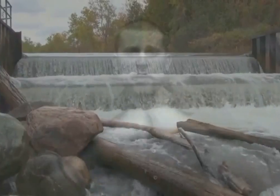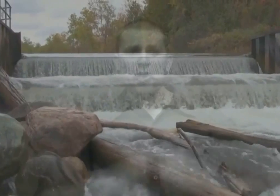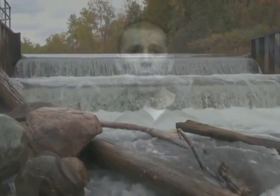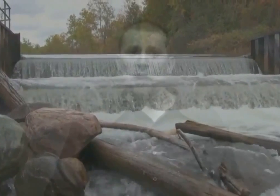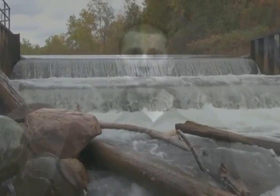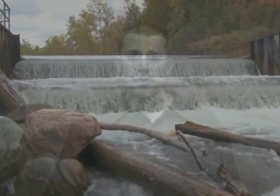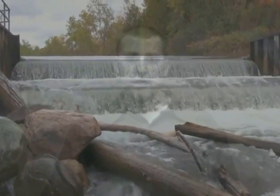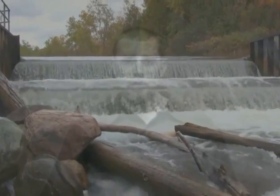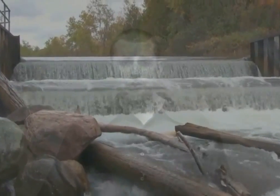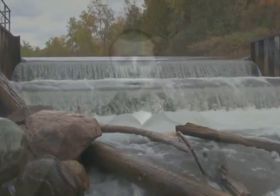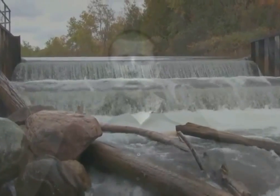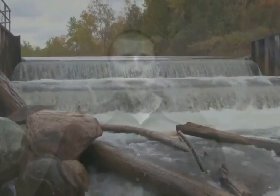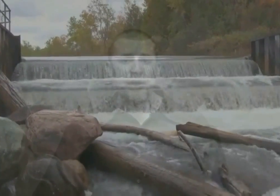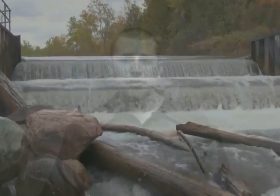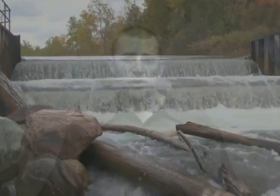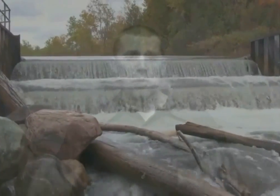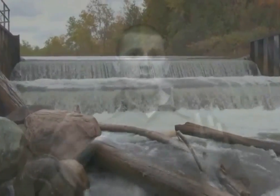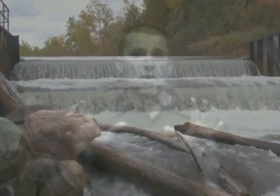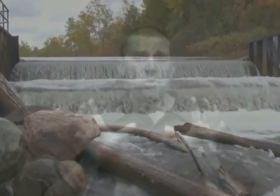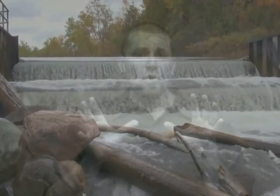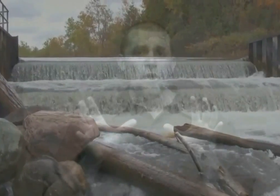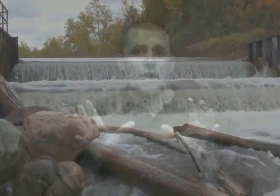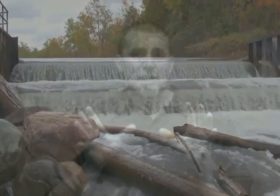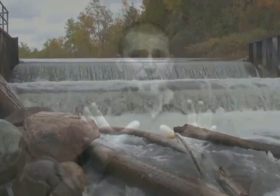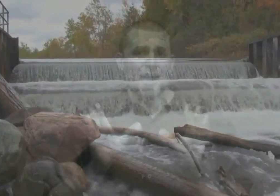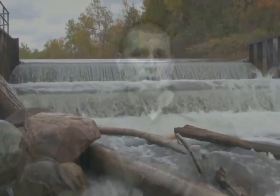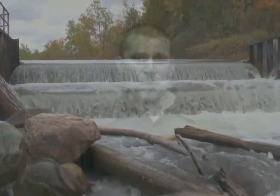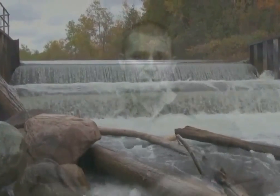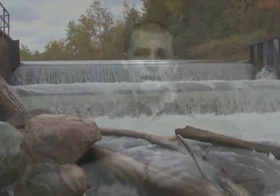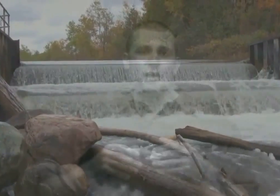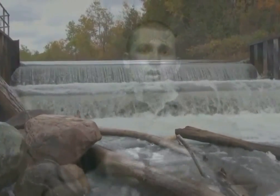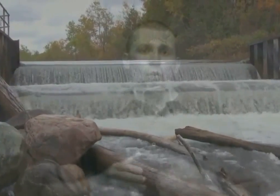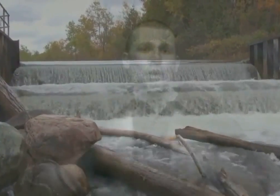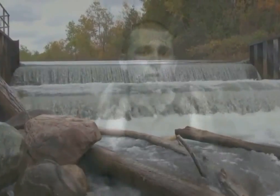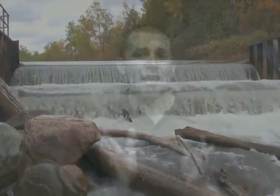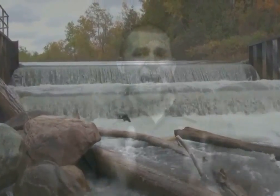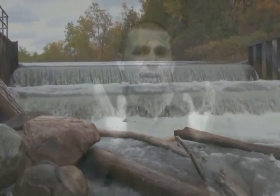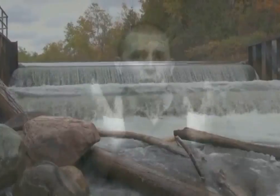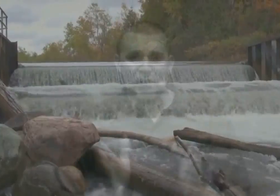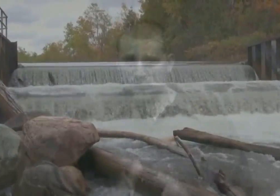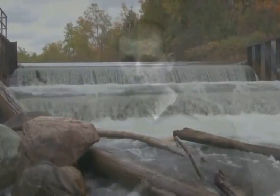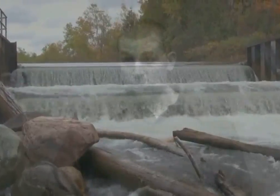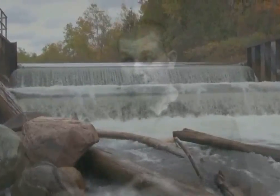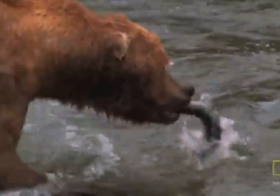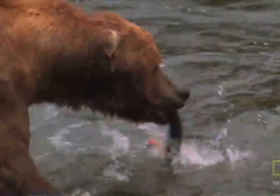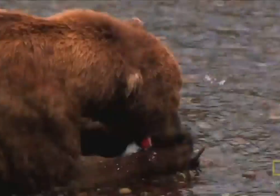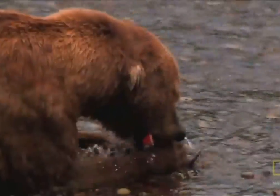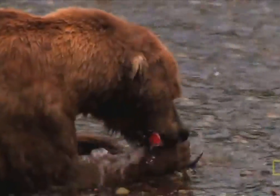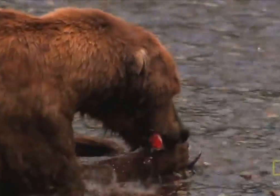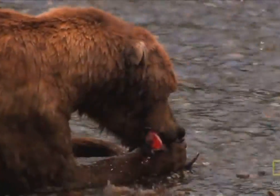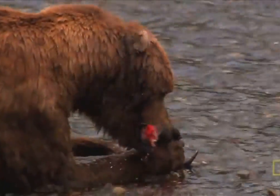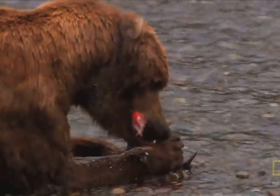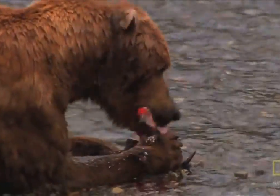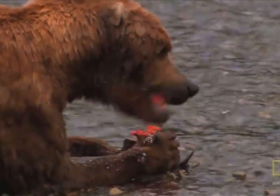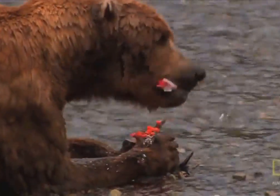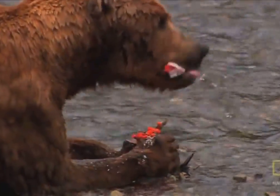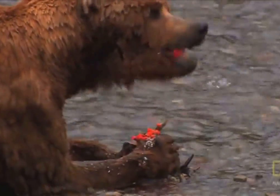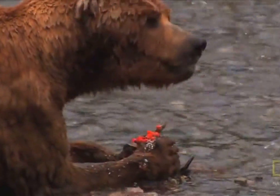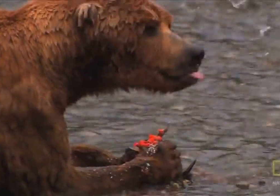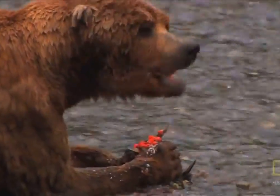one to another? And also, is it not written that we do not wrestle against flesh and blood, but against